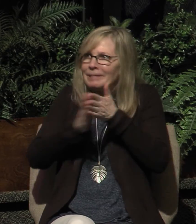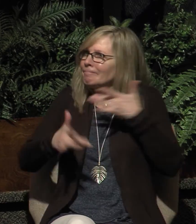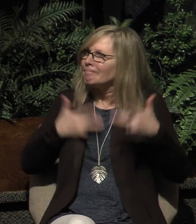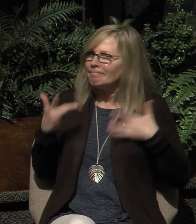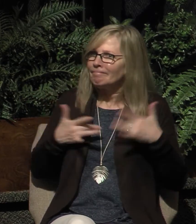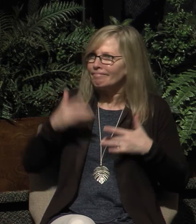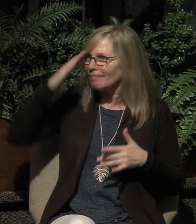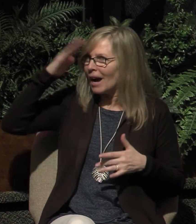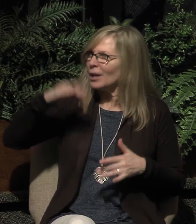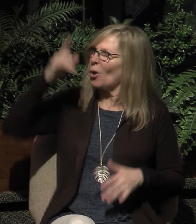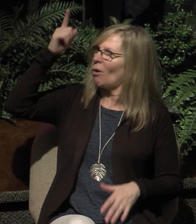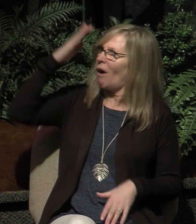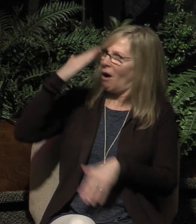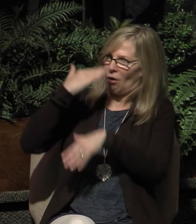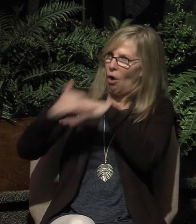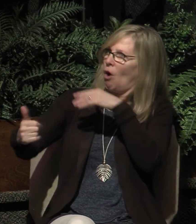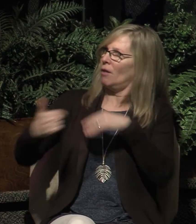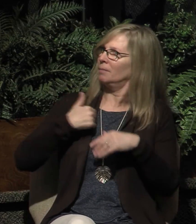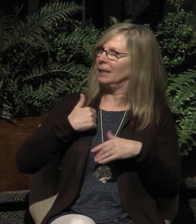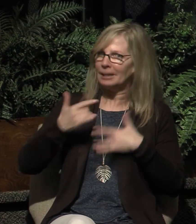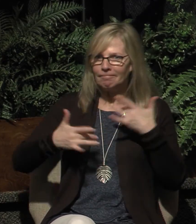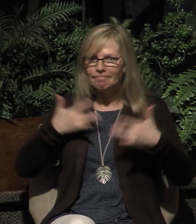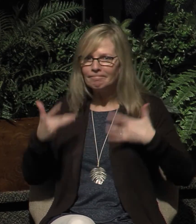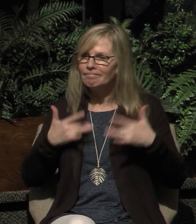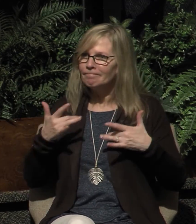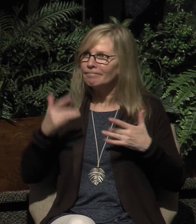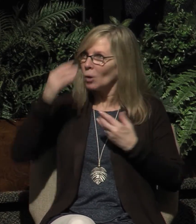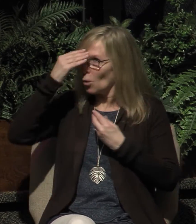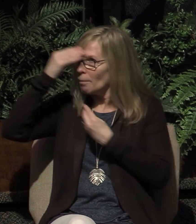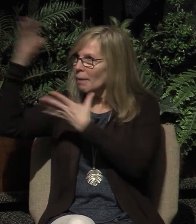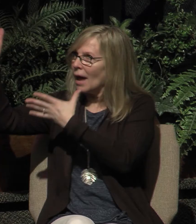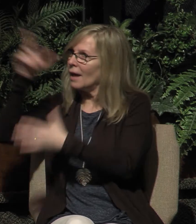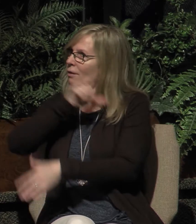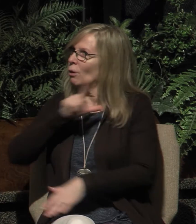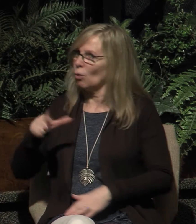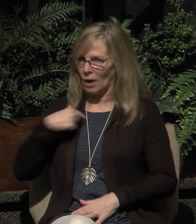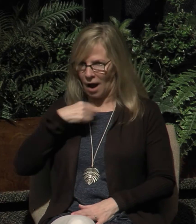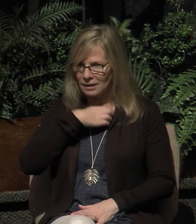to do this. And so it's a matter of obedience to the Lord, and they desire to do this.